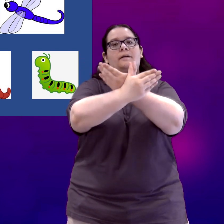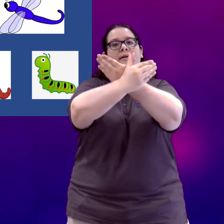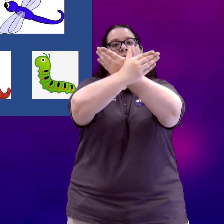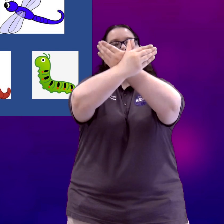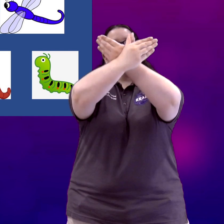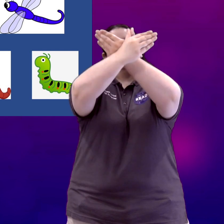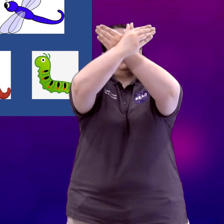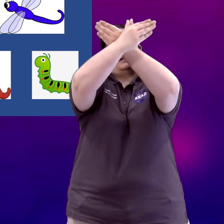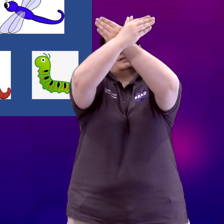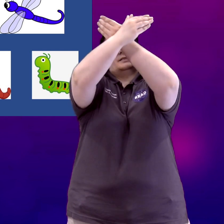Butterfly.